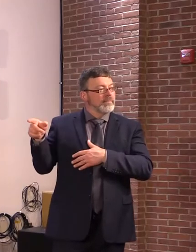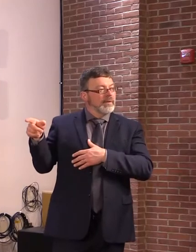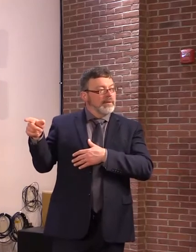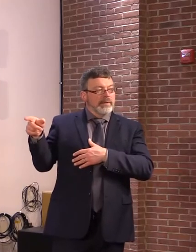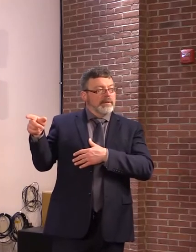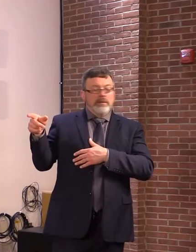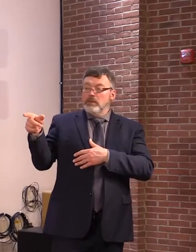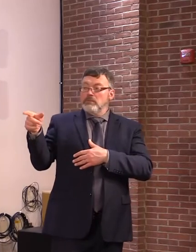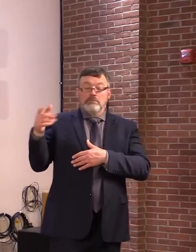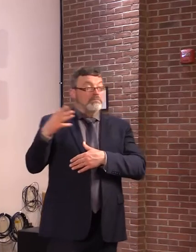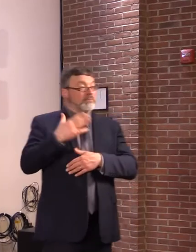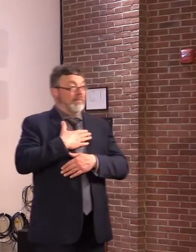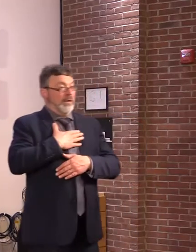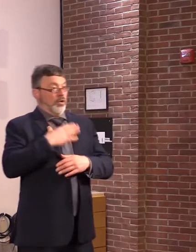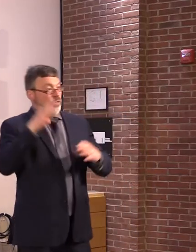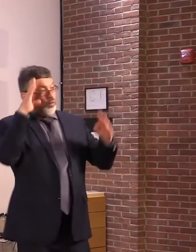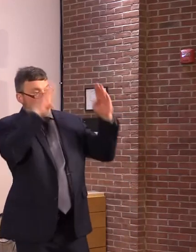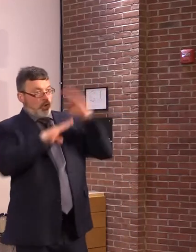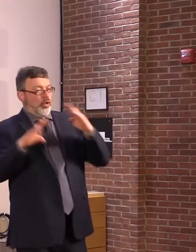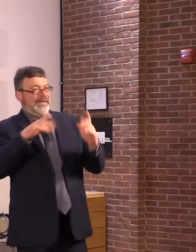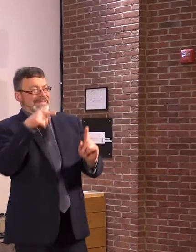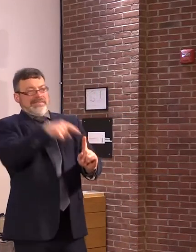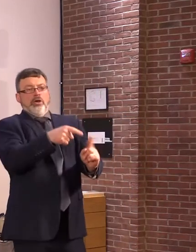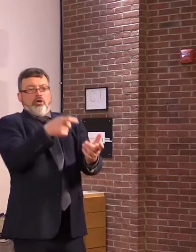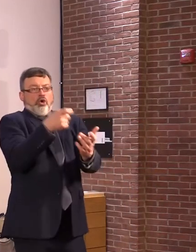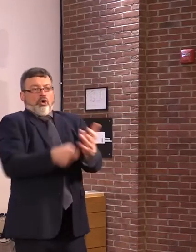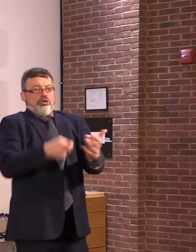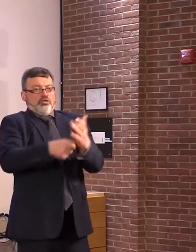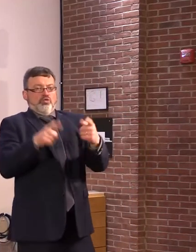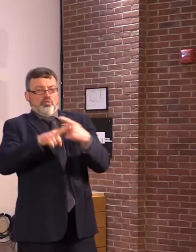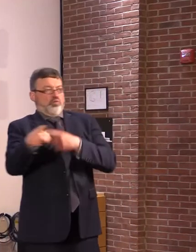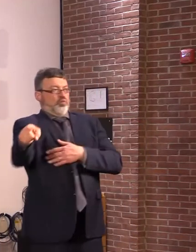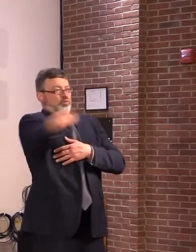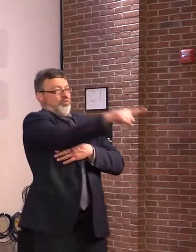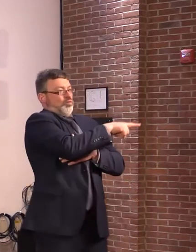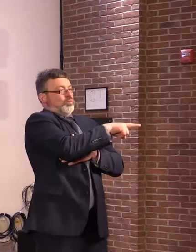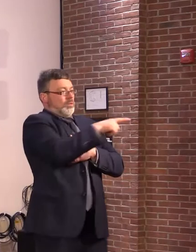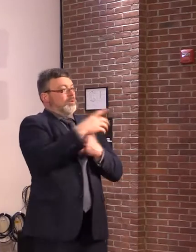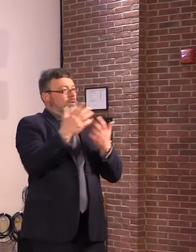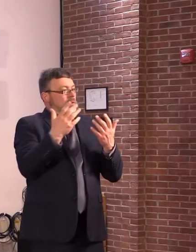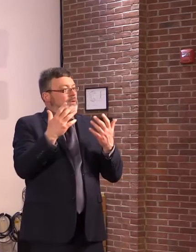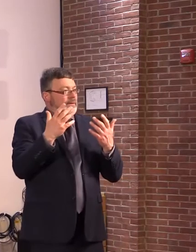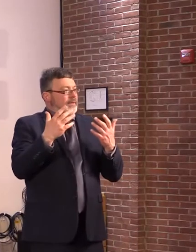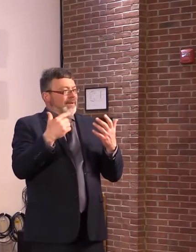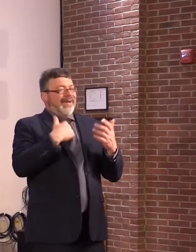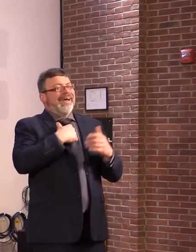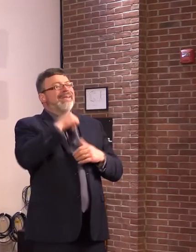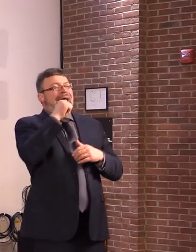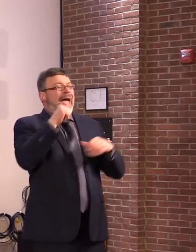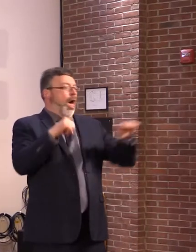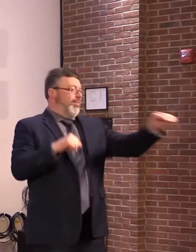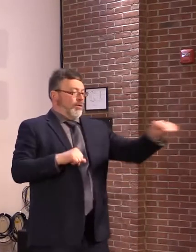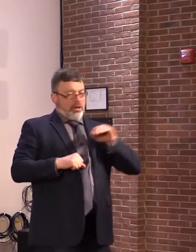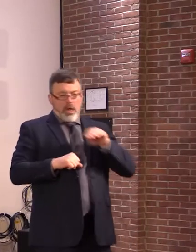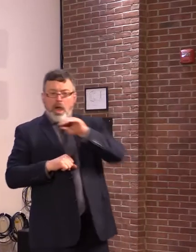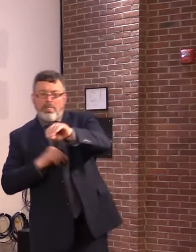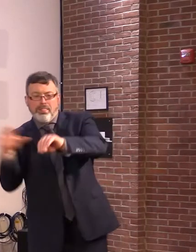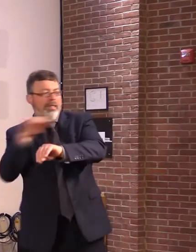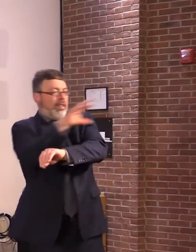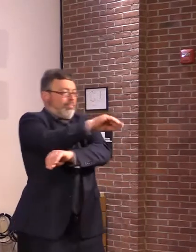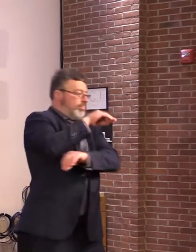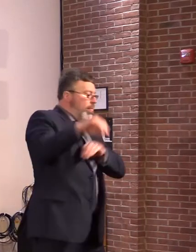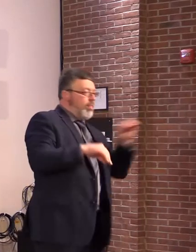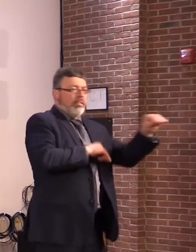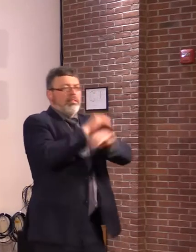cost us in the future? Because it's not just about rearranging all the deck chairs, which is the way you would think